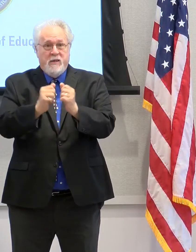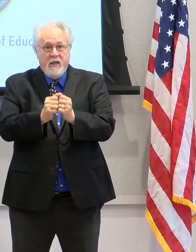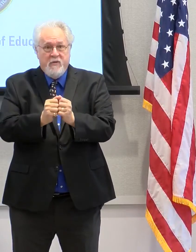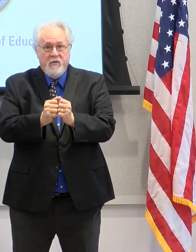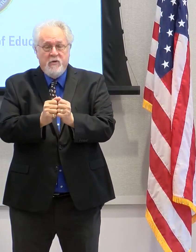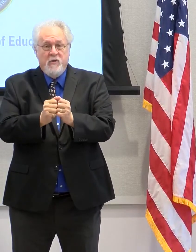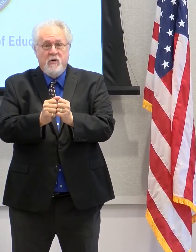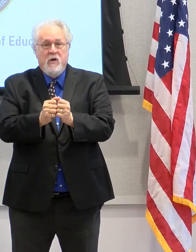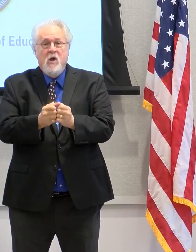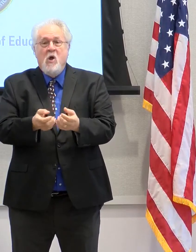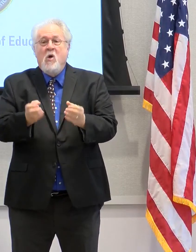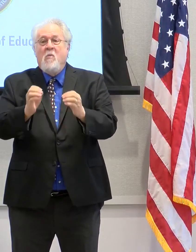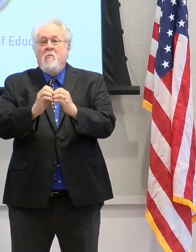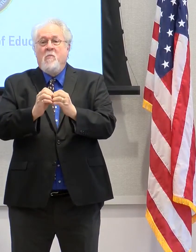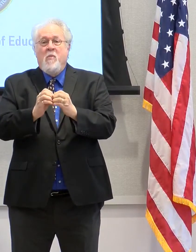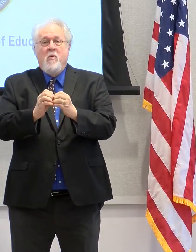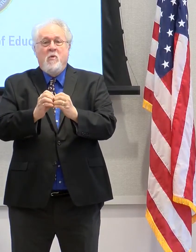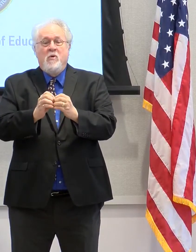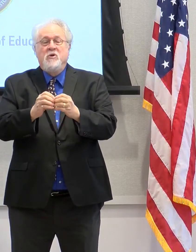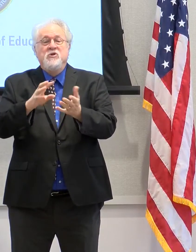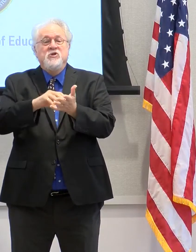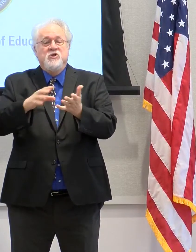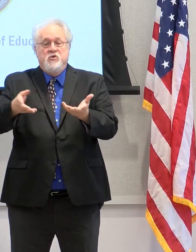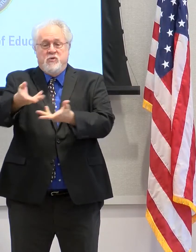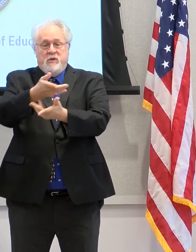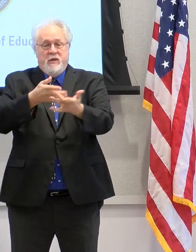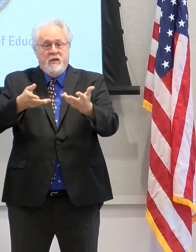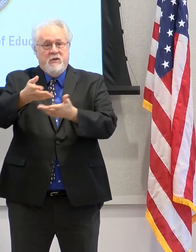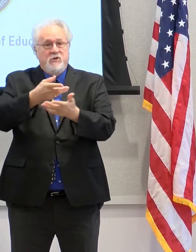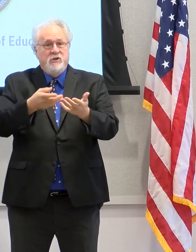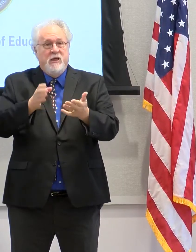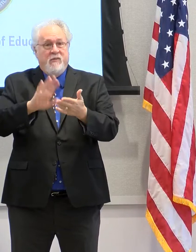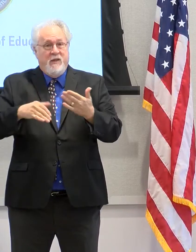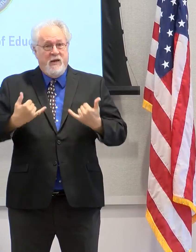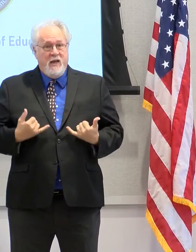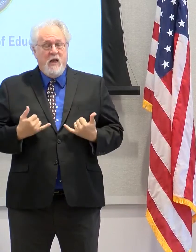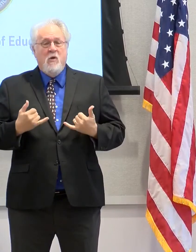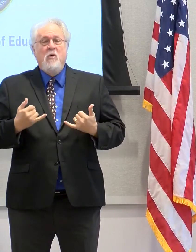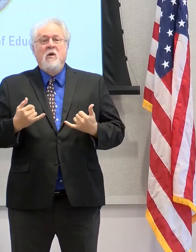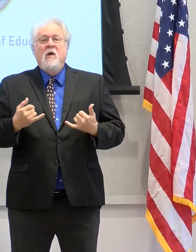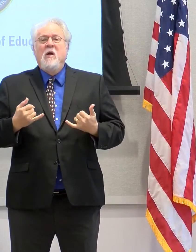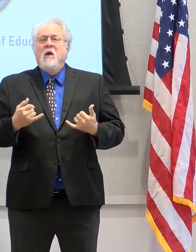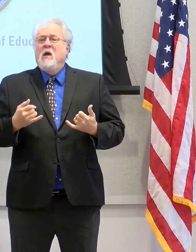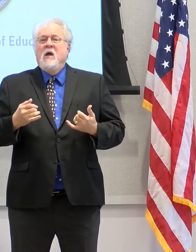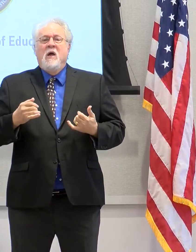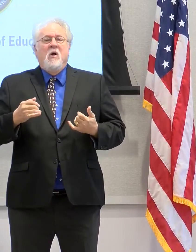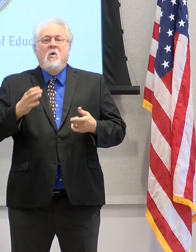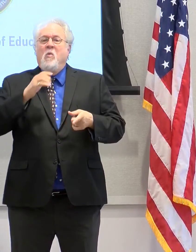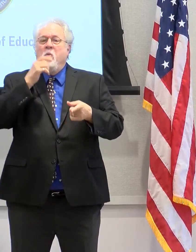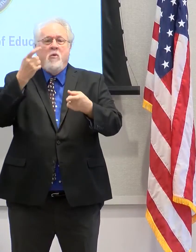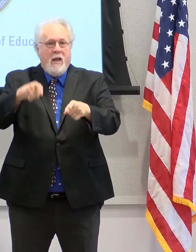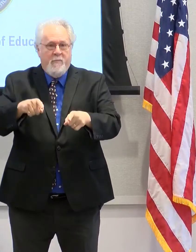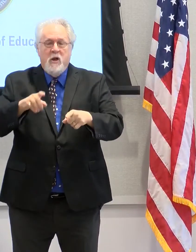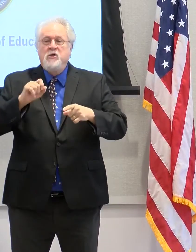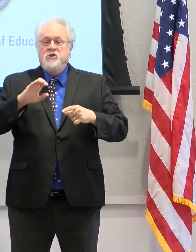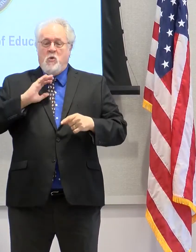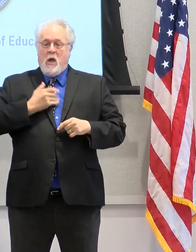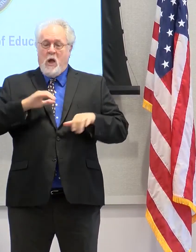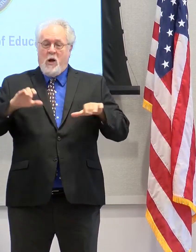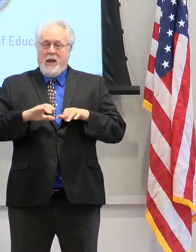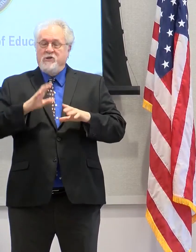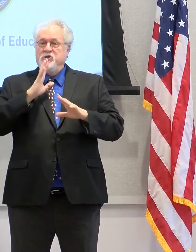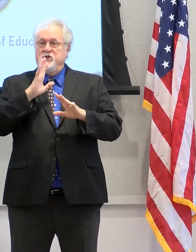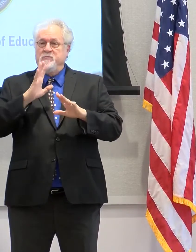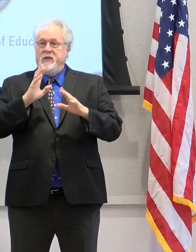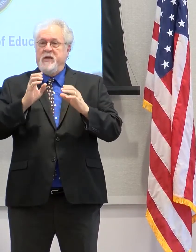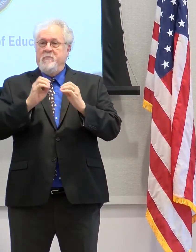until we have more vibrant student interchanges than we have right now, that's not going to happen. So our actions are going to speak a